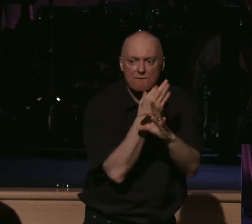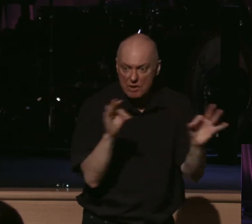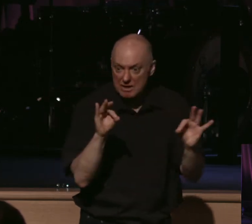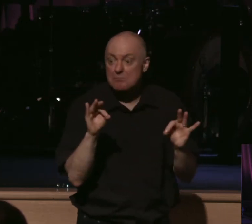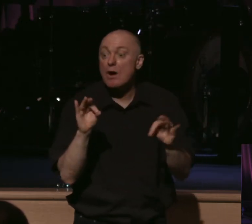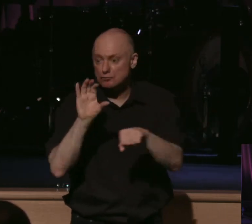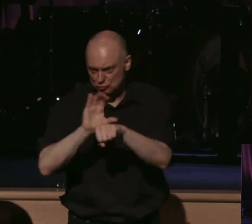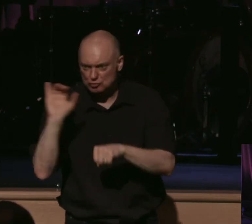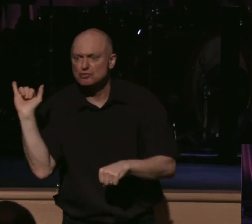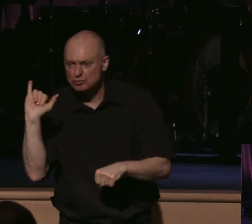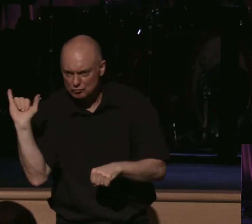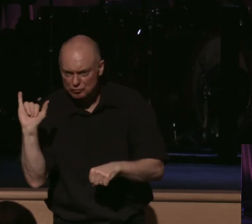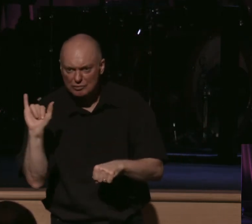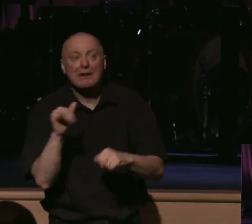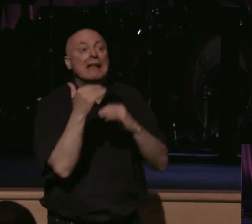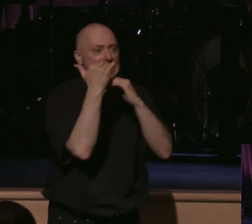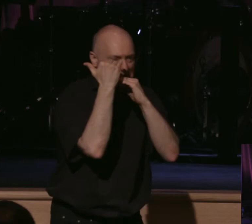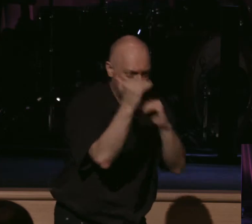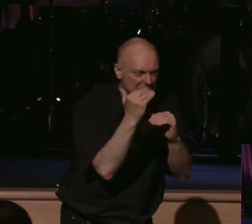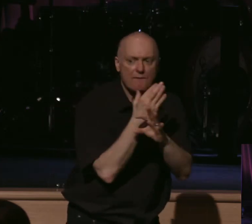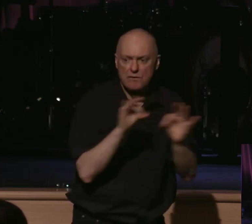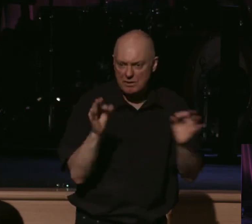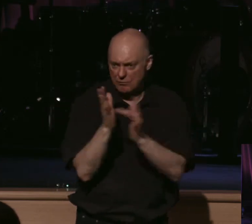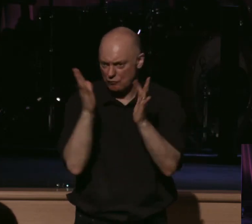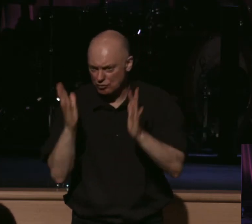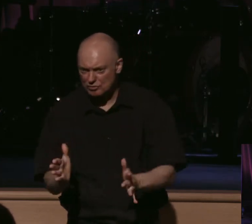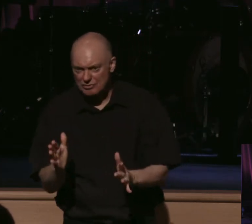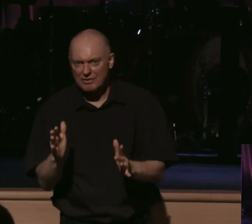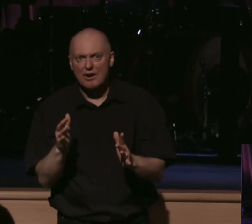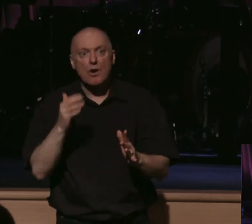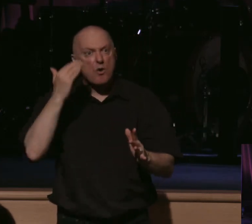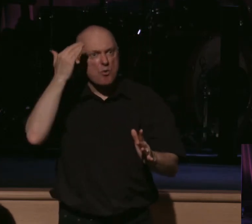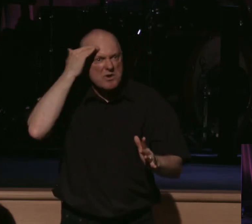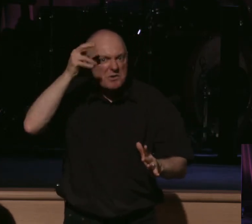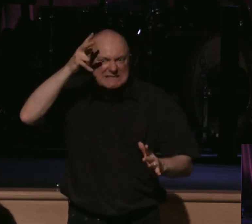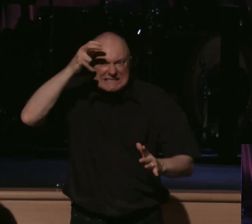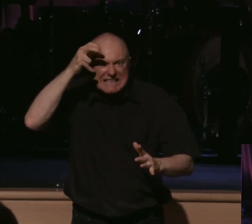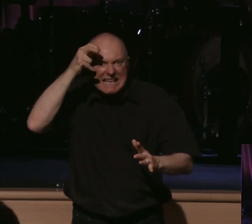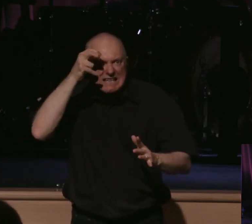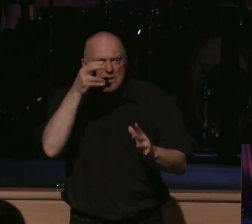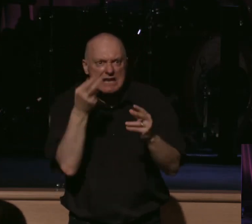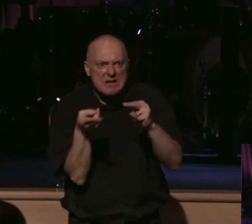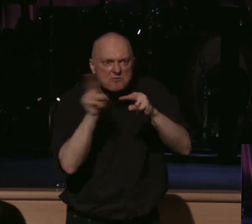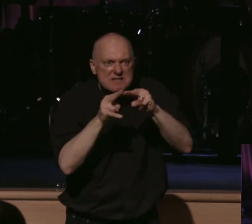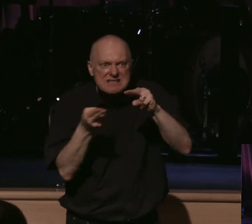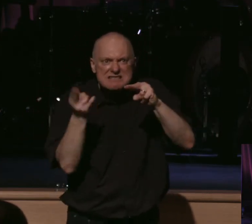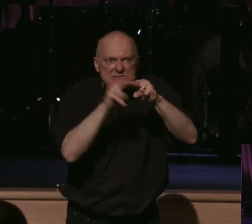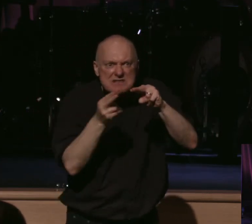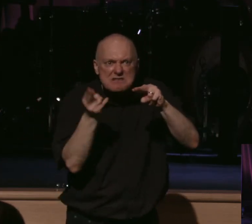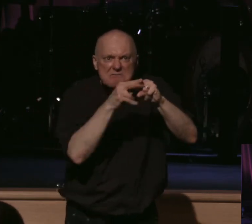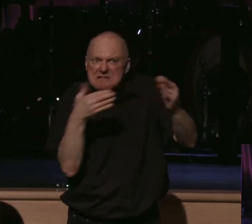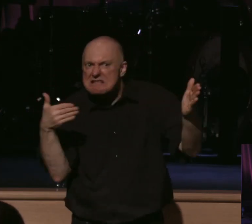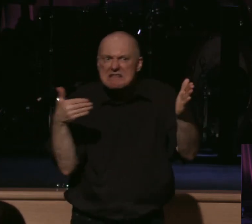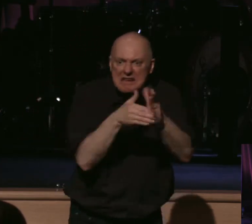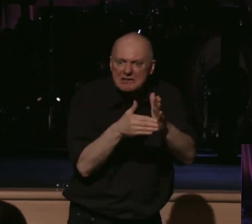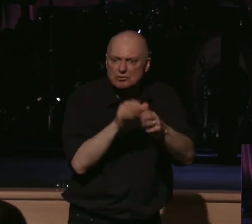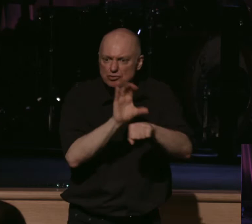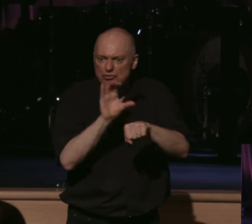freedom, specifically targeting Christians. We know the increasing satanic hatred for Christ is becoming more and more obvious. We know the